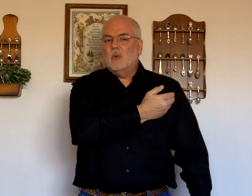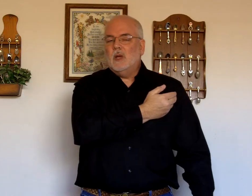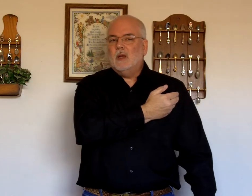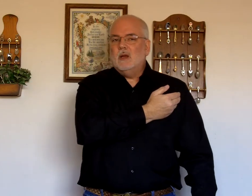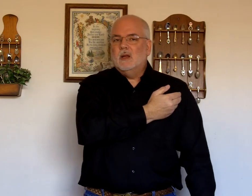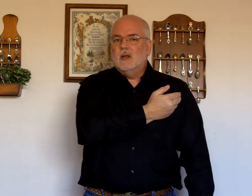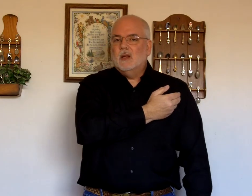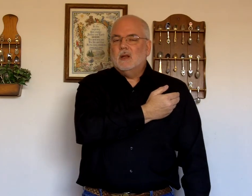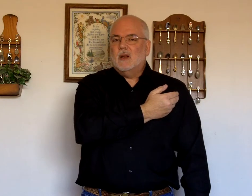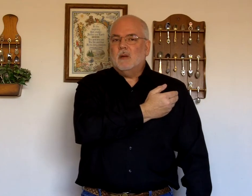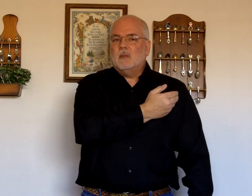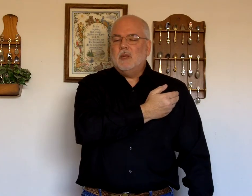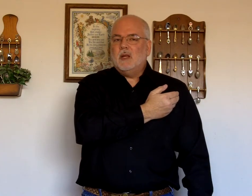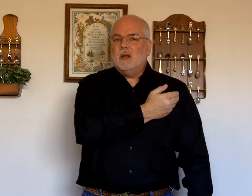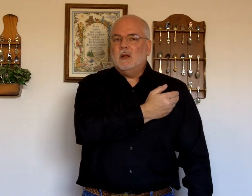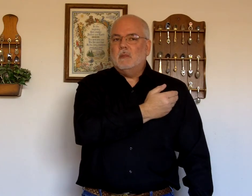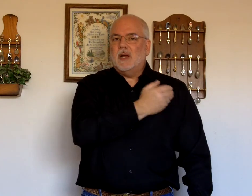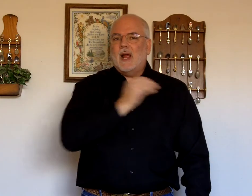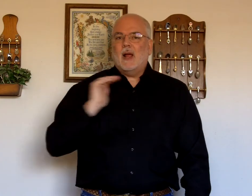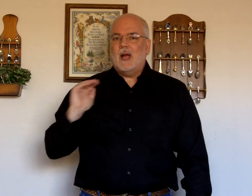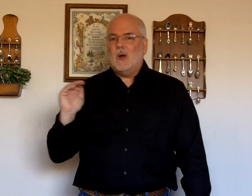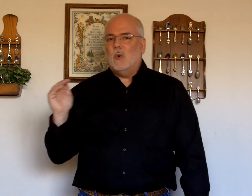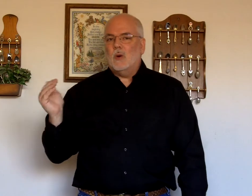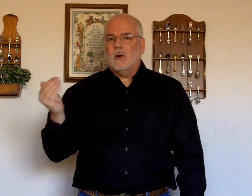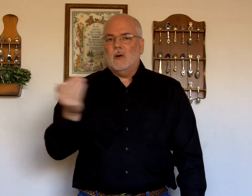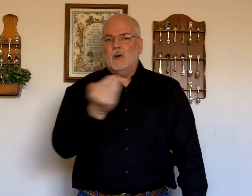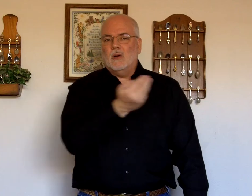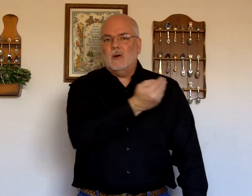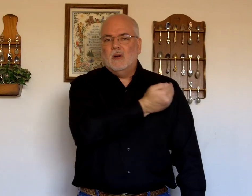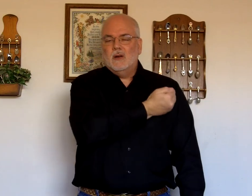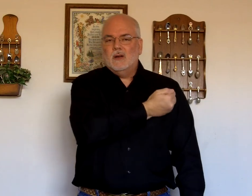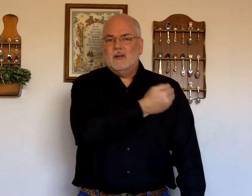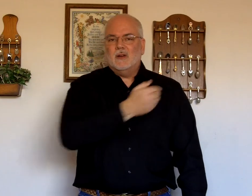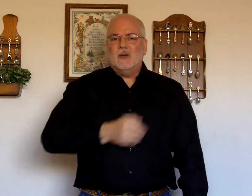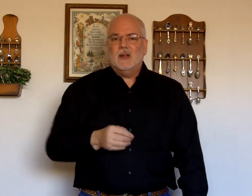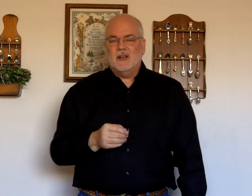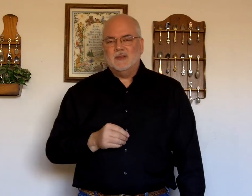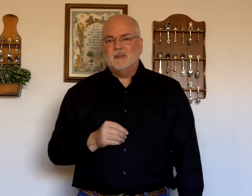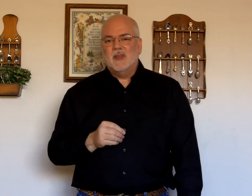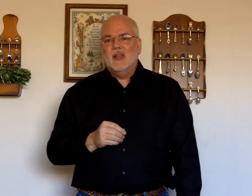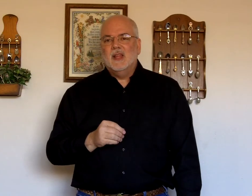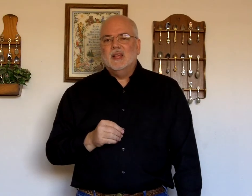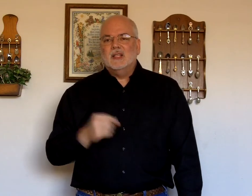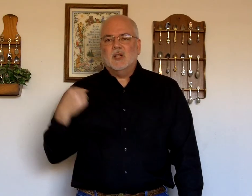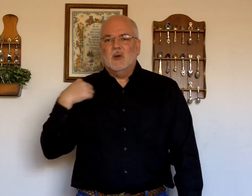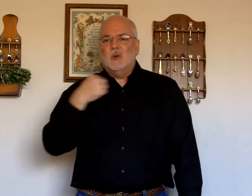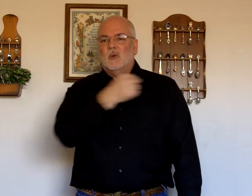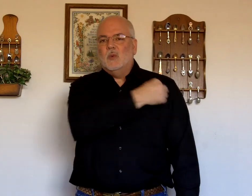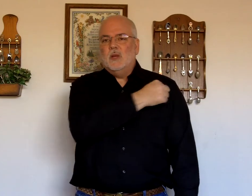we. Uh. Me. But. Power. Alright. So. We.